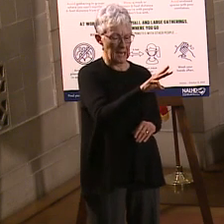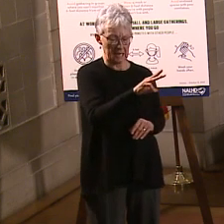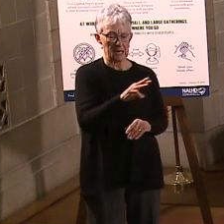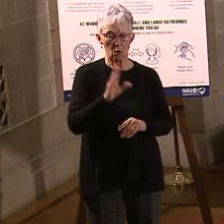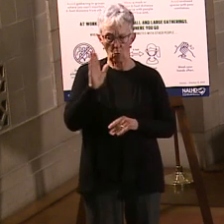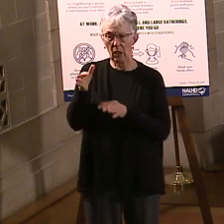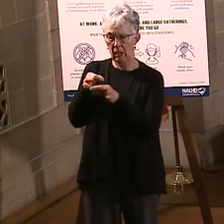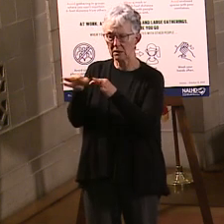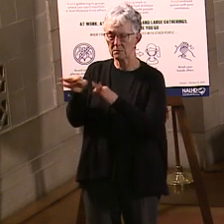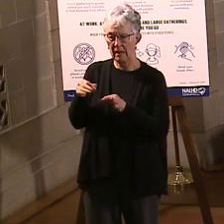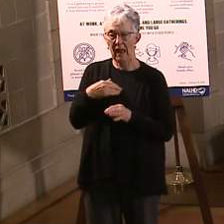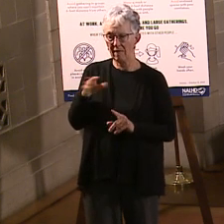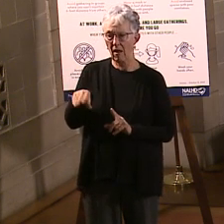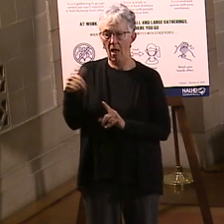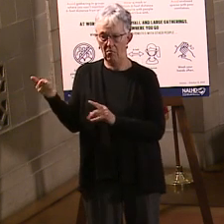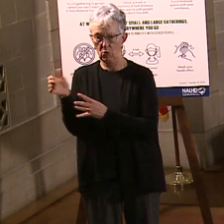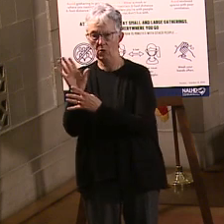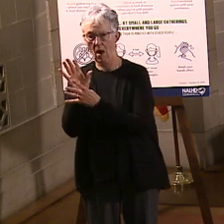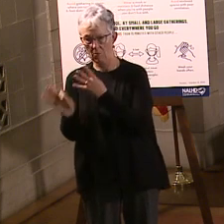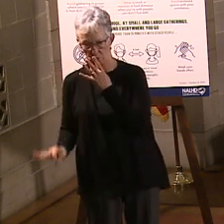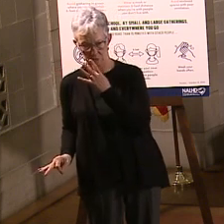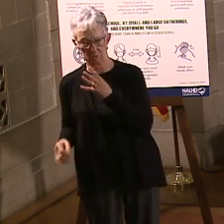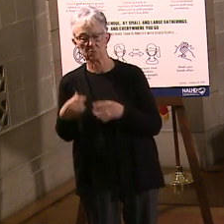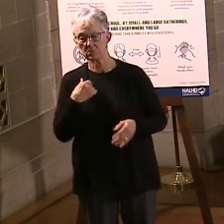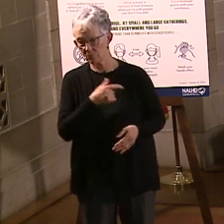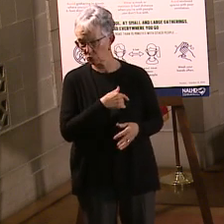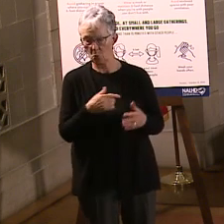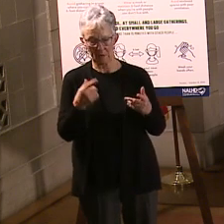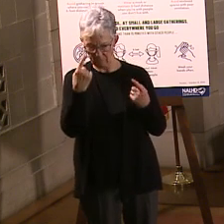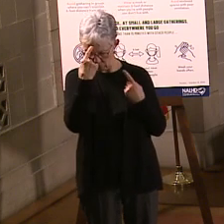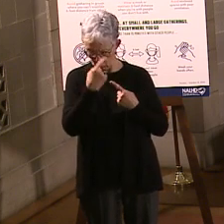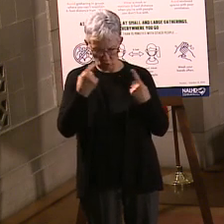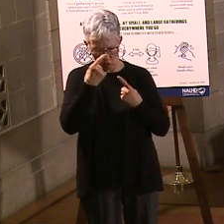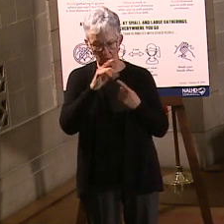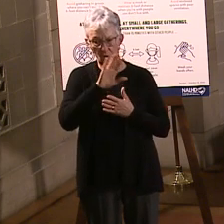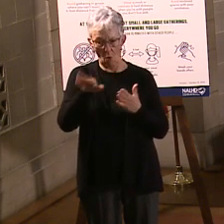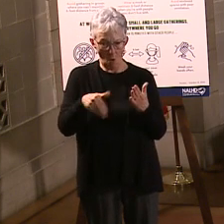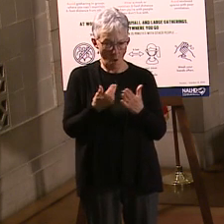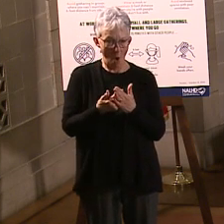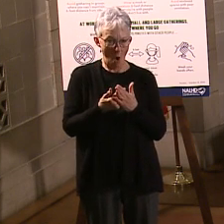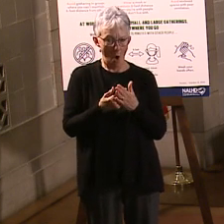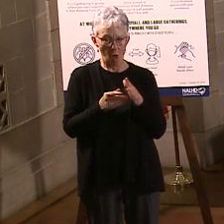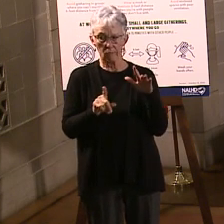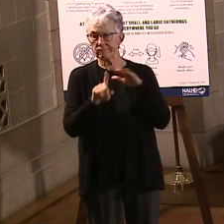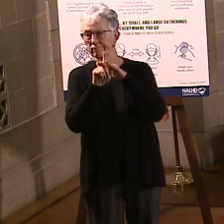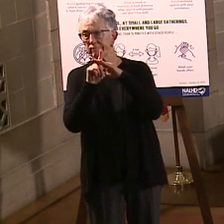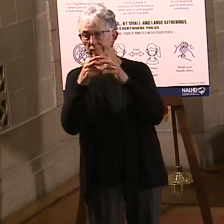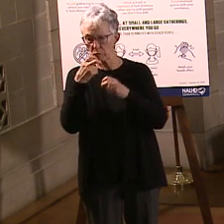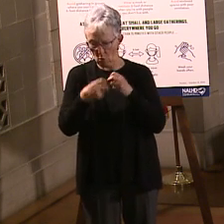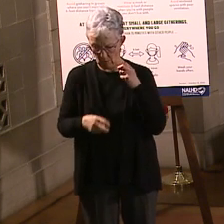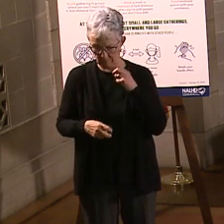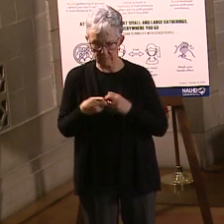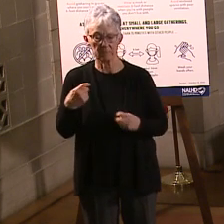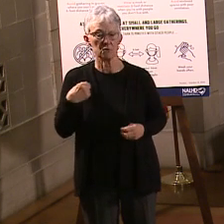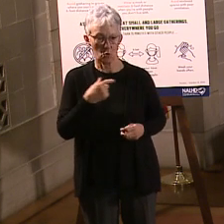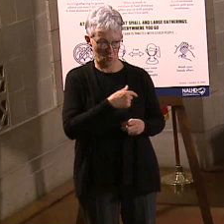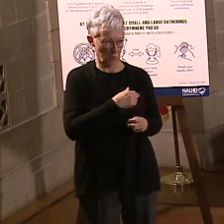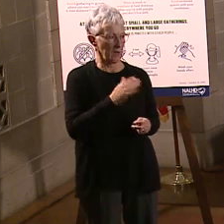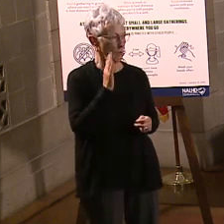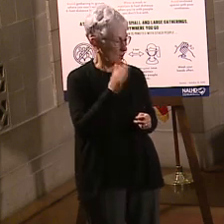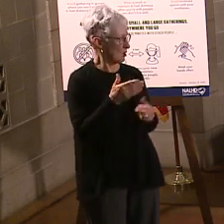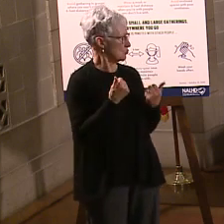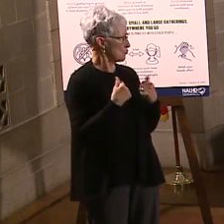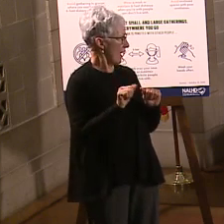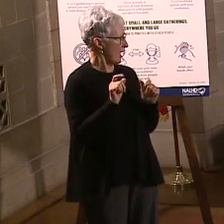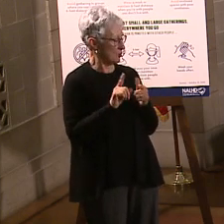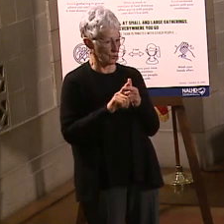So be assured that we have thought of many things for that. And, of course, welcome if we've missed something. But we'll talk through that so that you can see that we've really